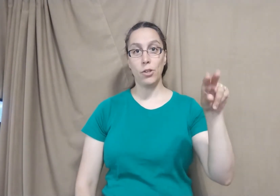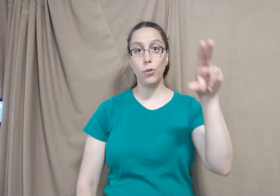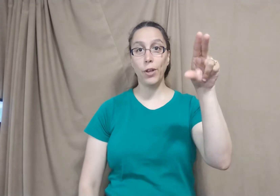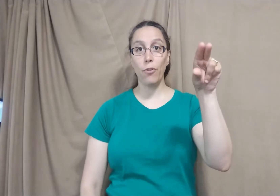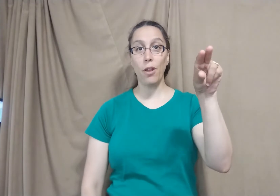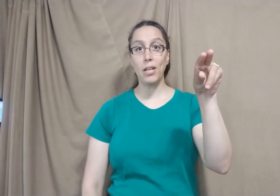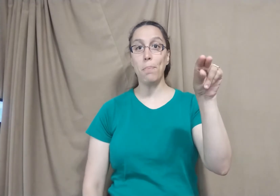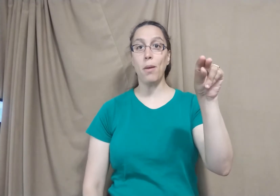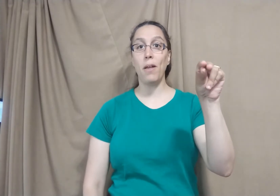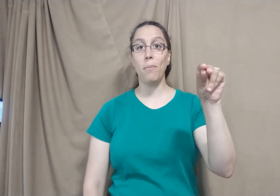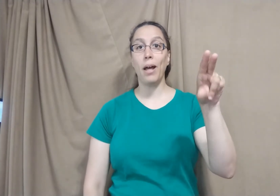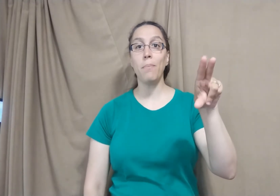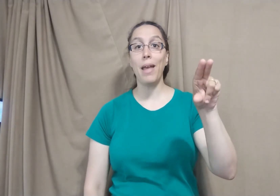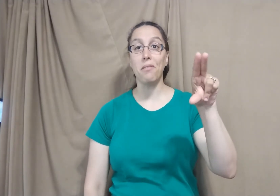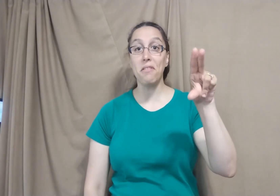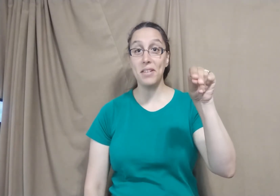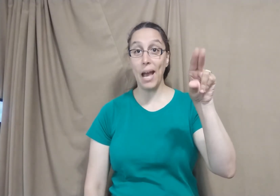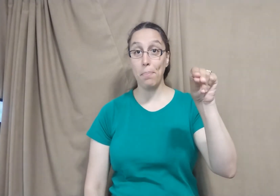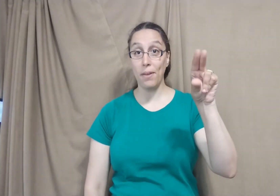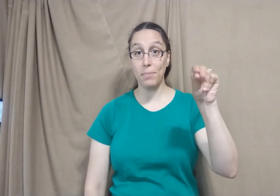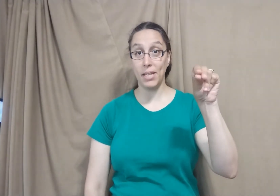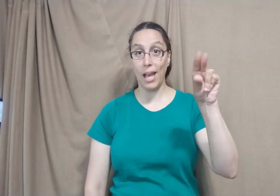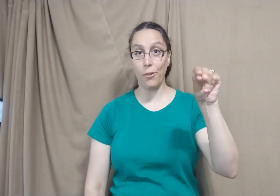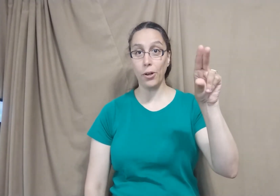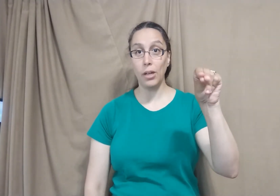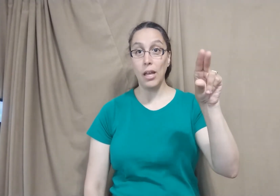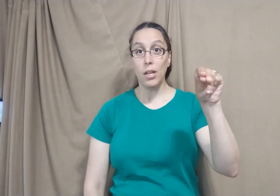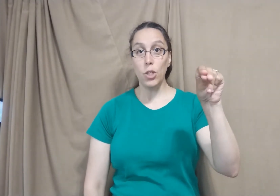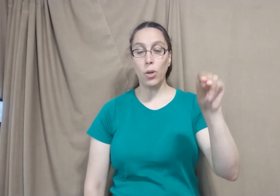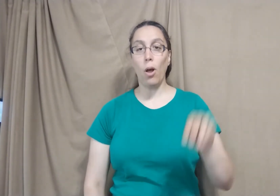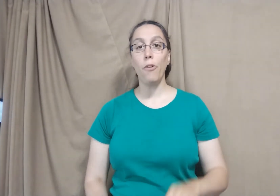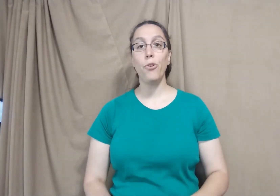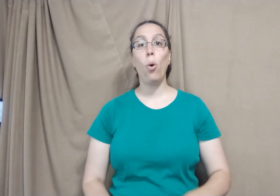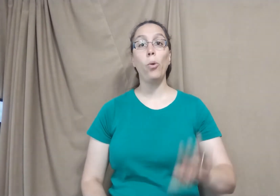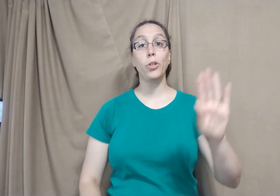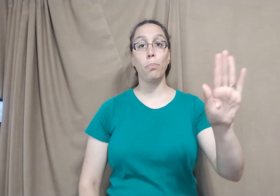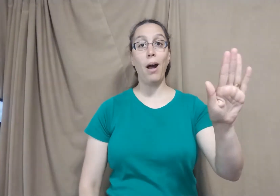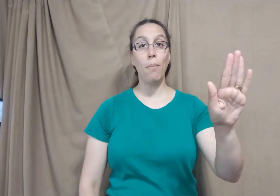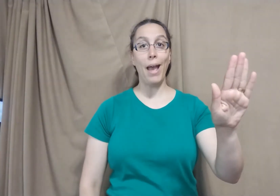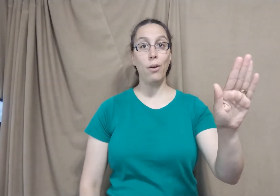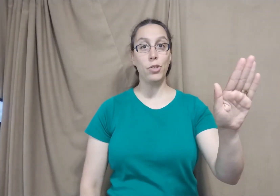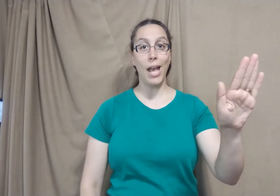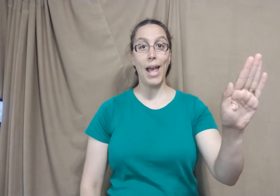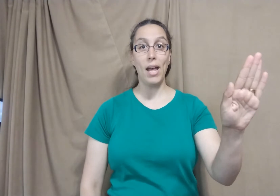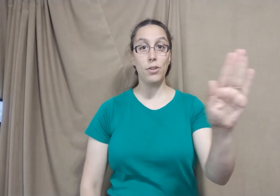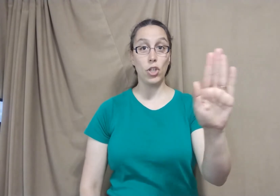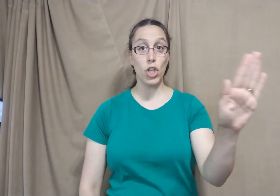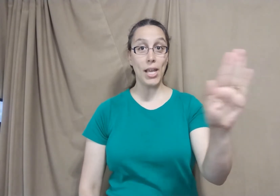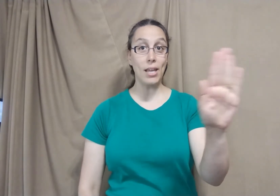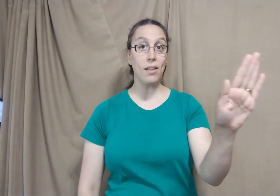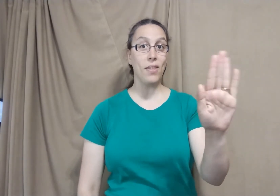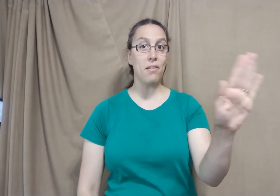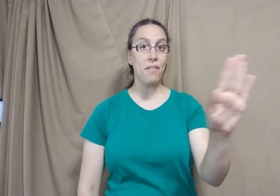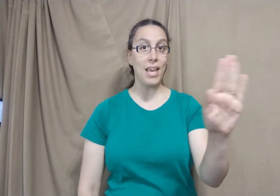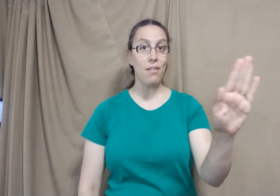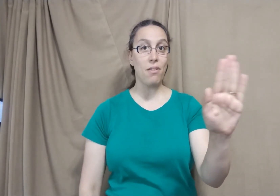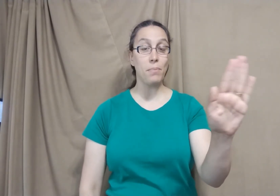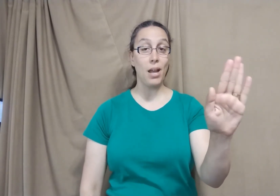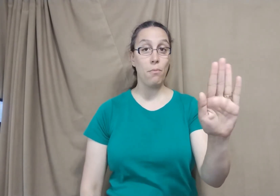two fingers on top, thumb on the bottom, and snap them together. You can also hold your palm out and shake it. This is sometimes